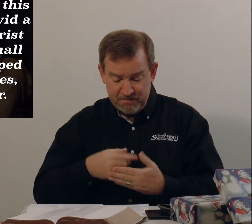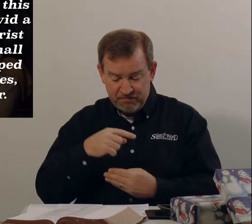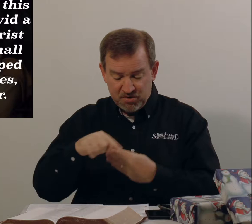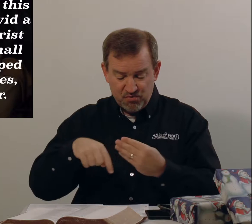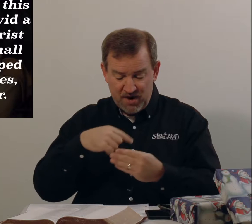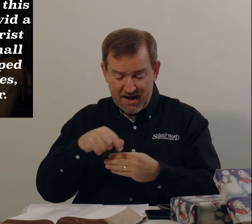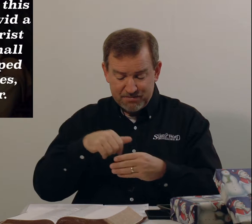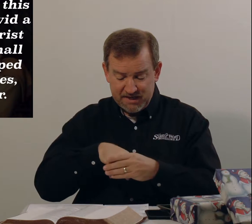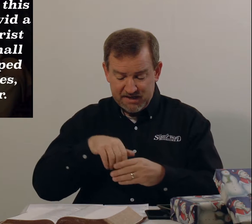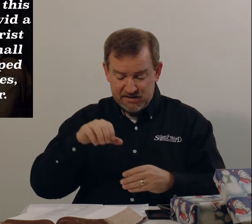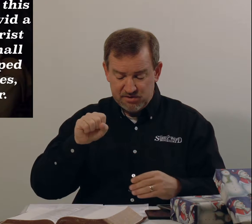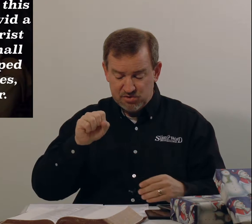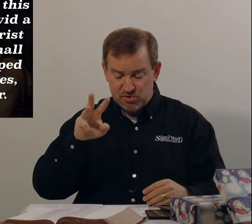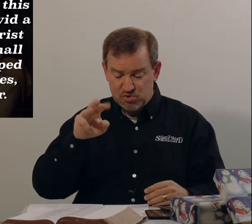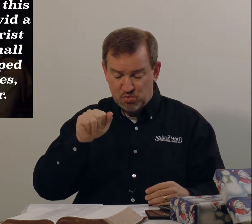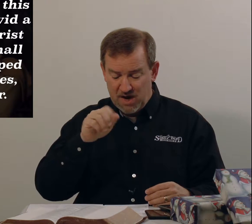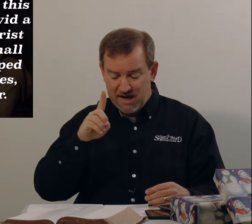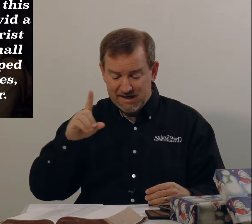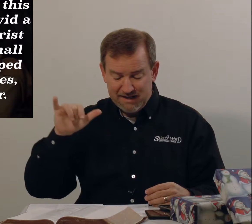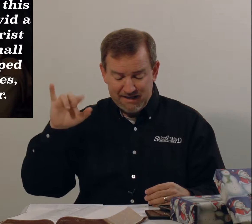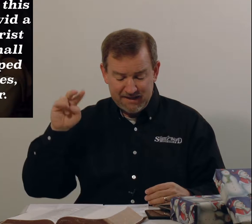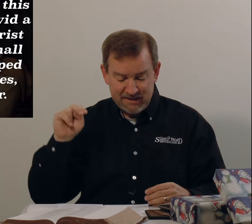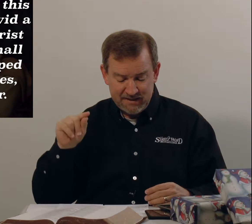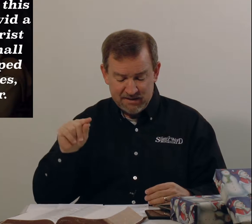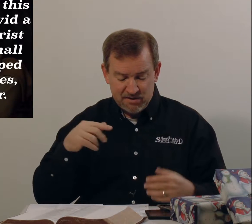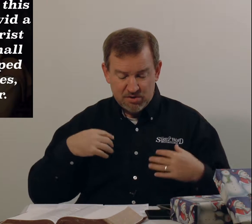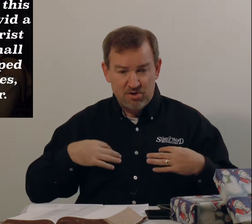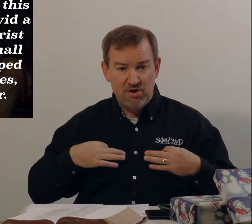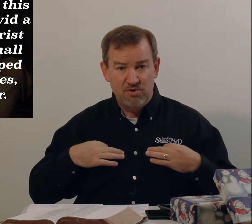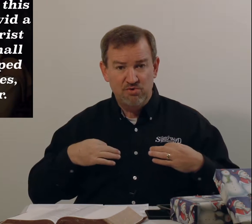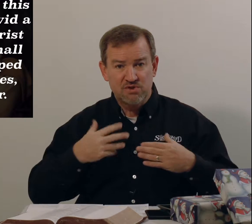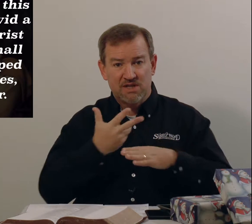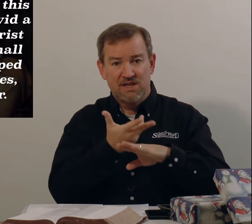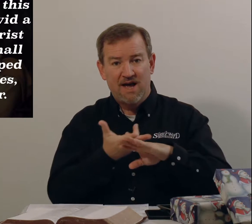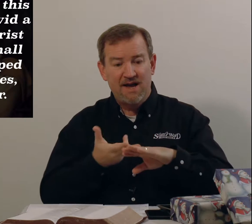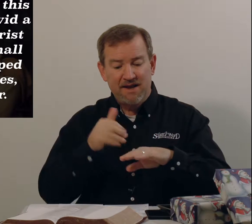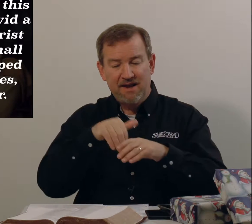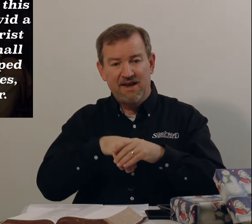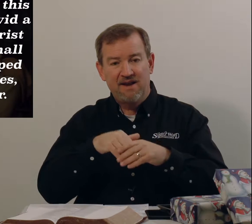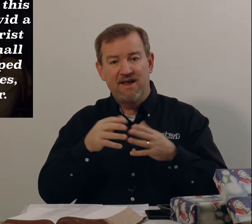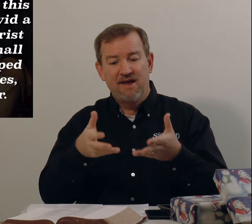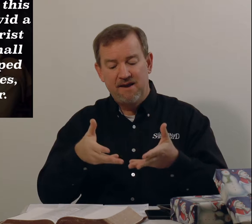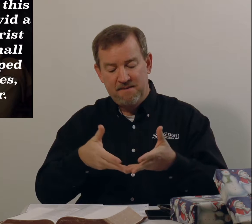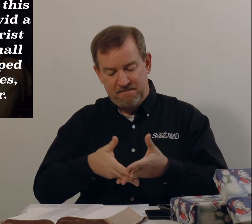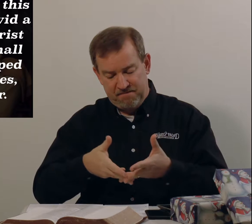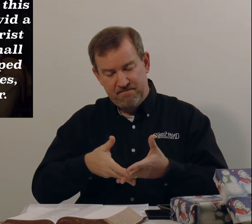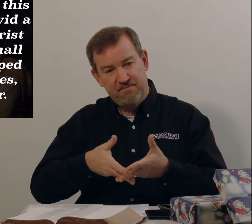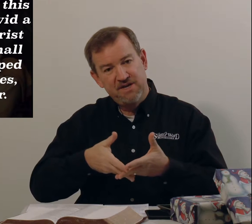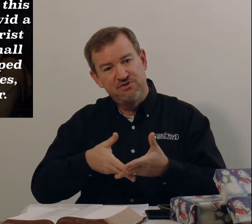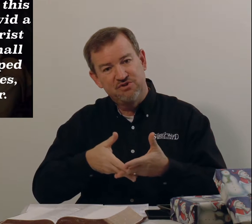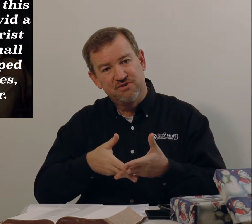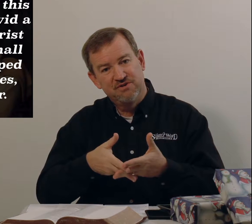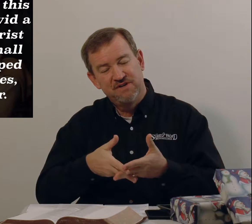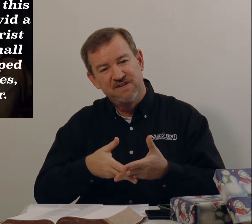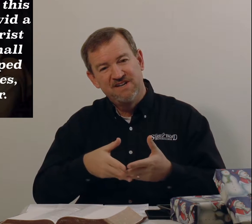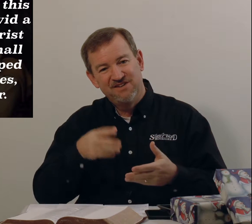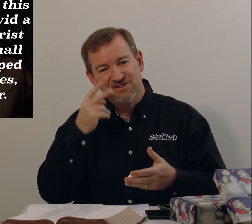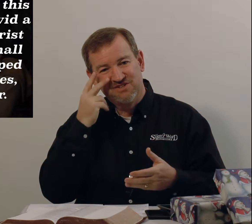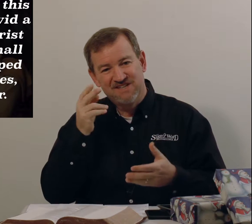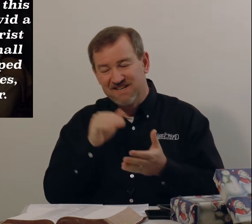wrapped in swaddling clothes, lying in a manger. Do you see it